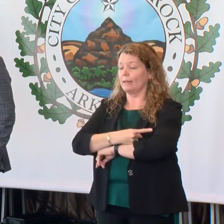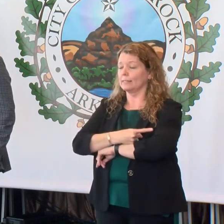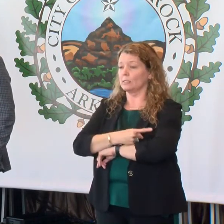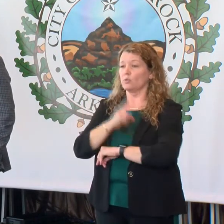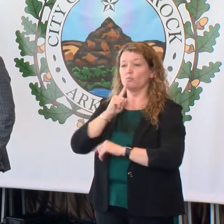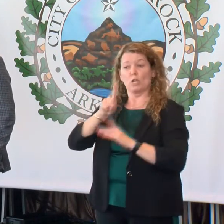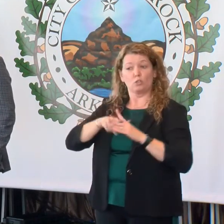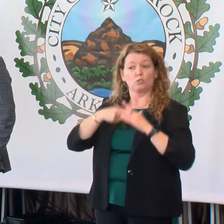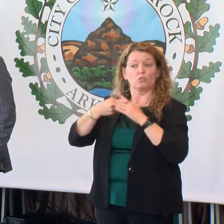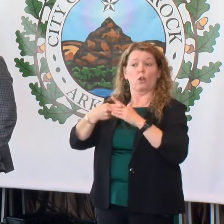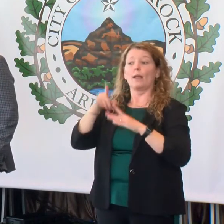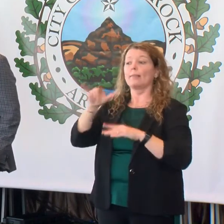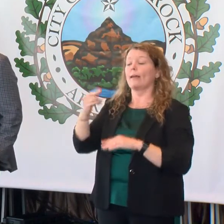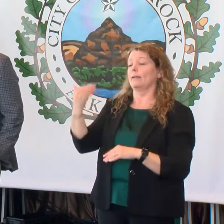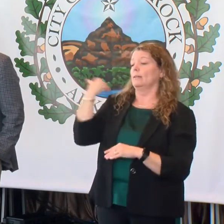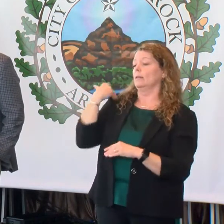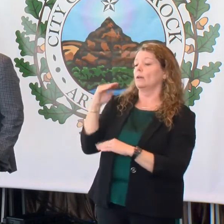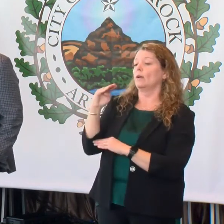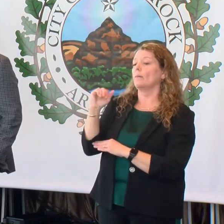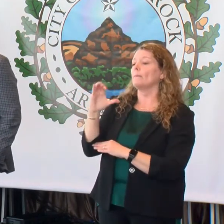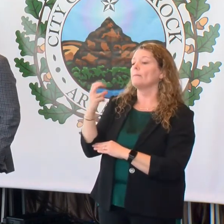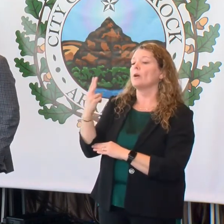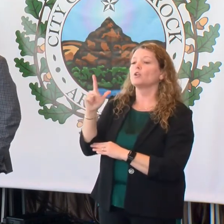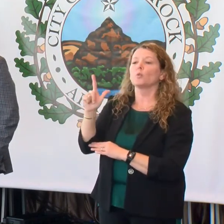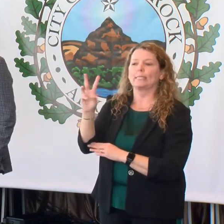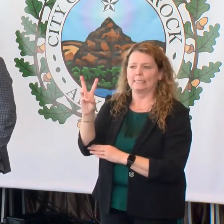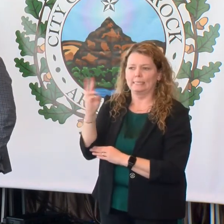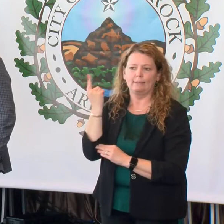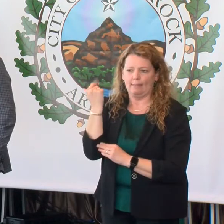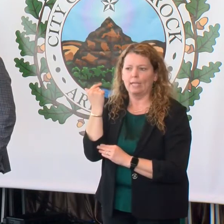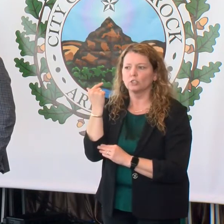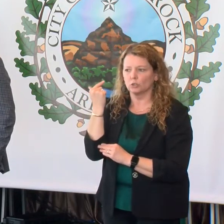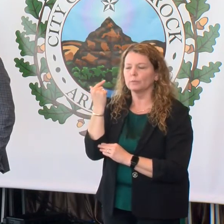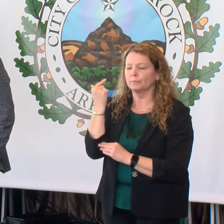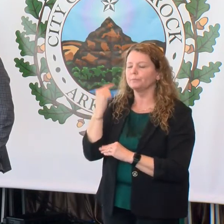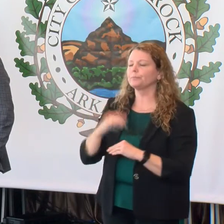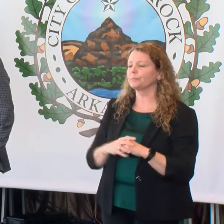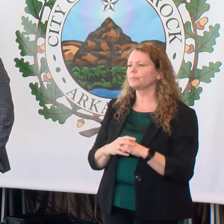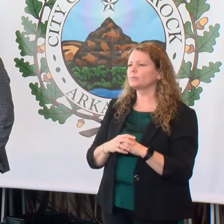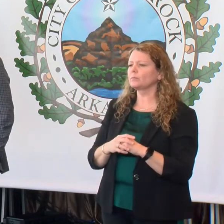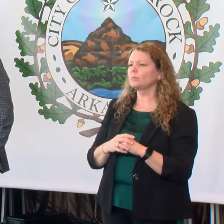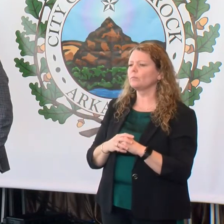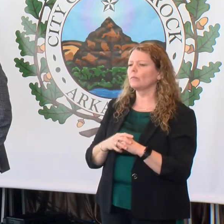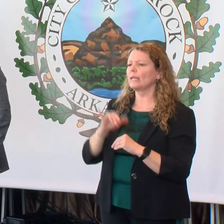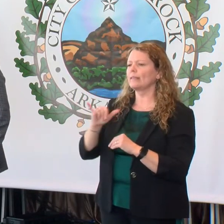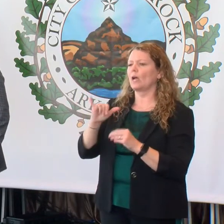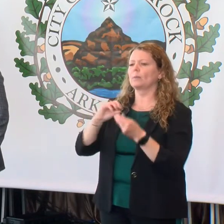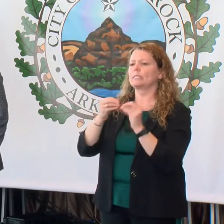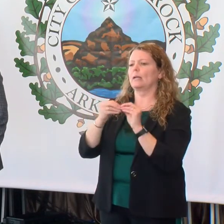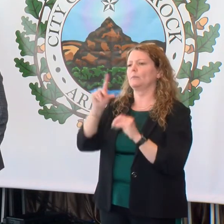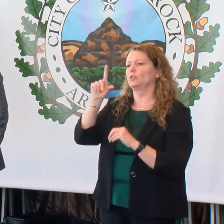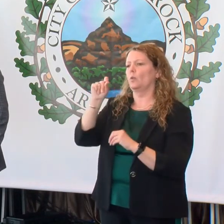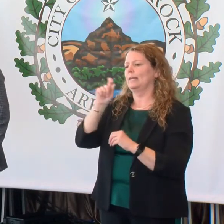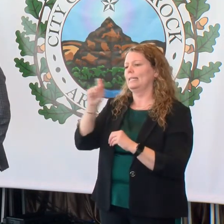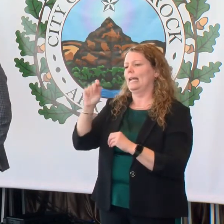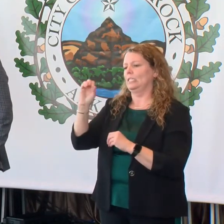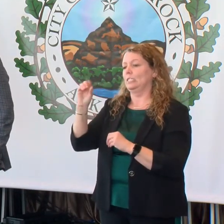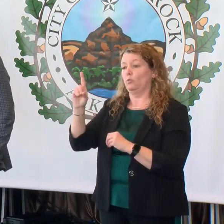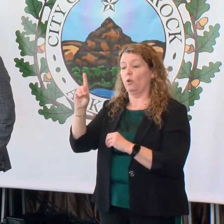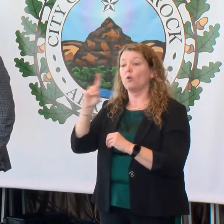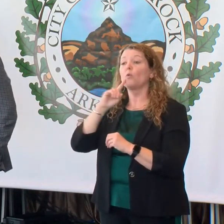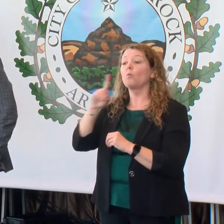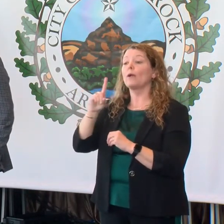on March 26th of last year. It was numbered 20-01. It